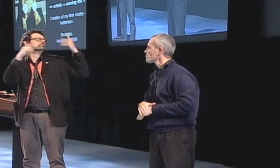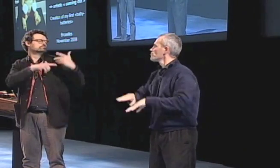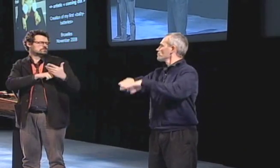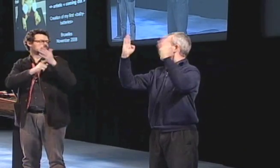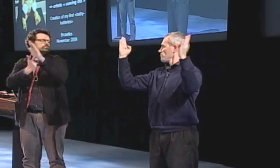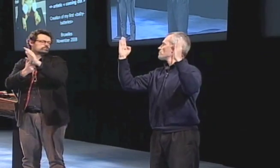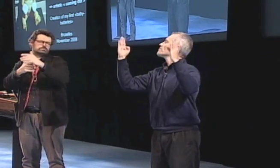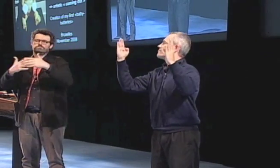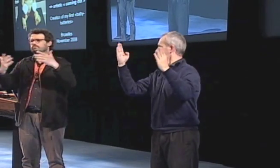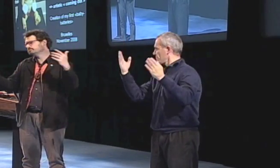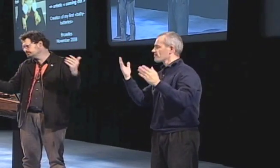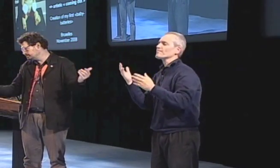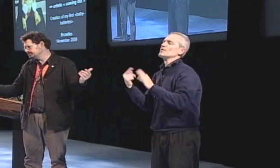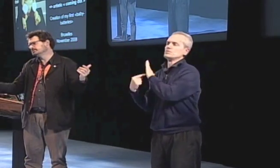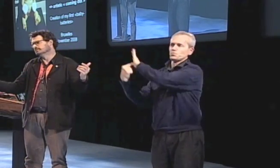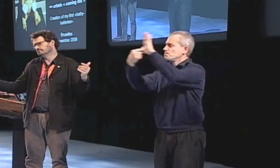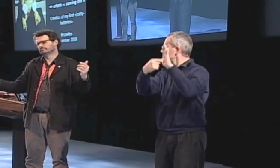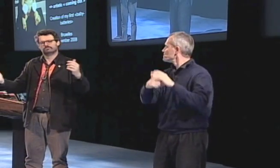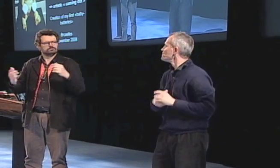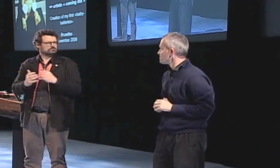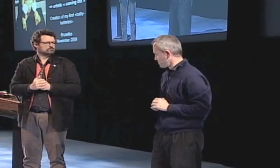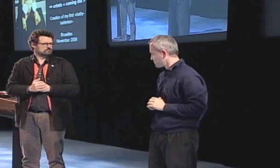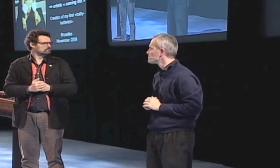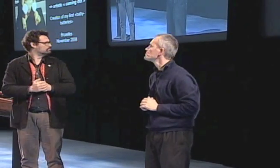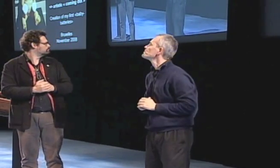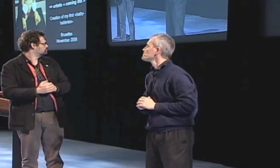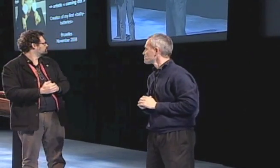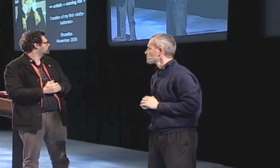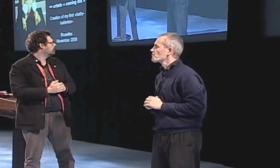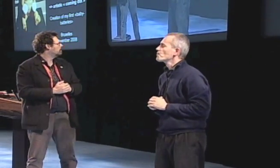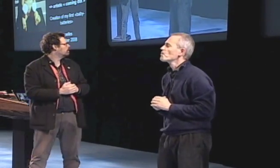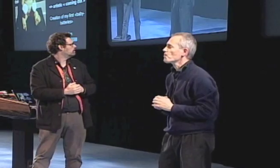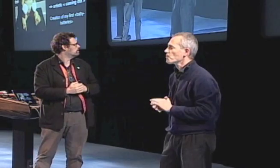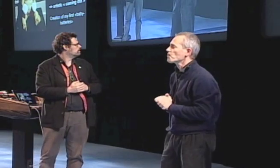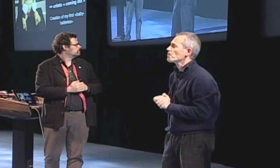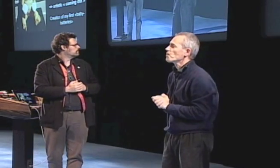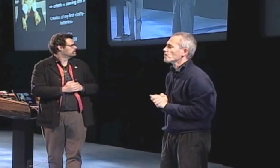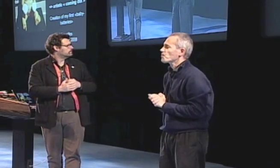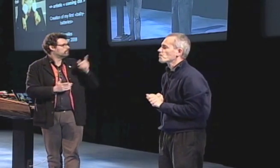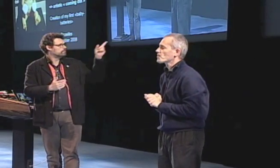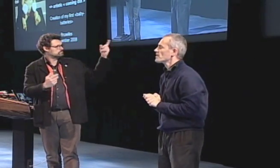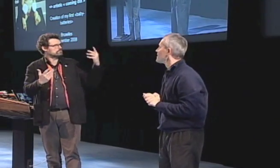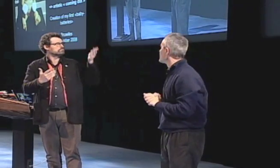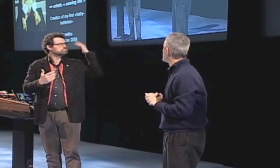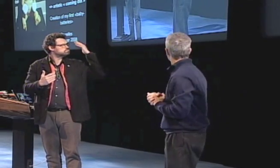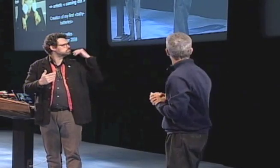to make my first step into the public and show my ideas.